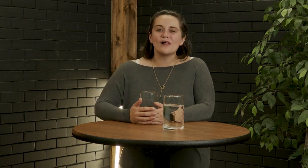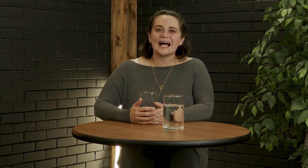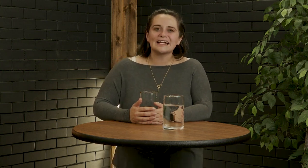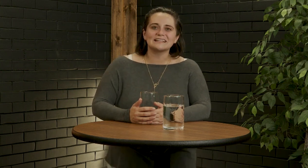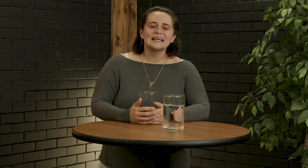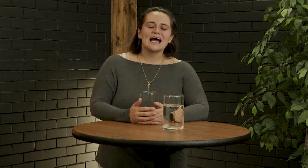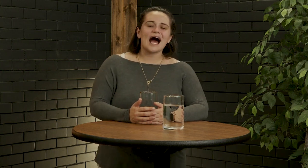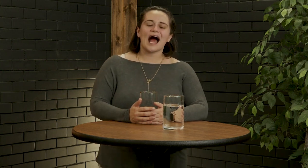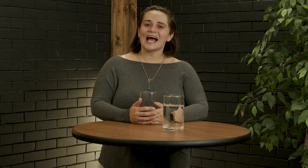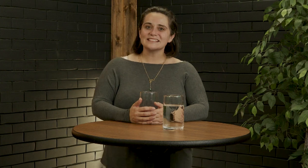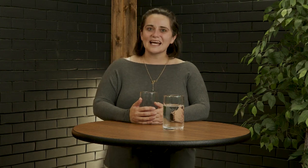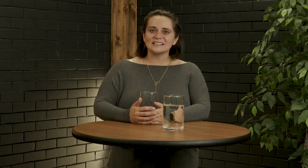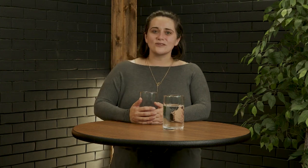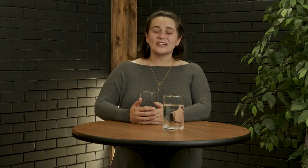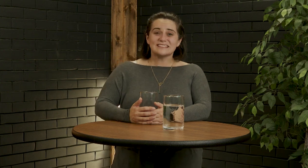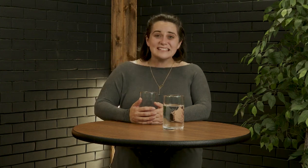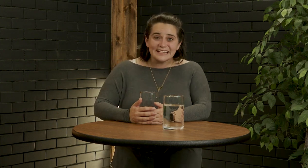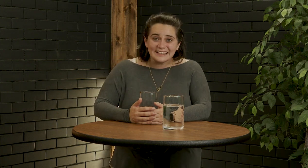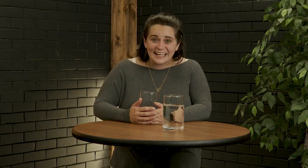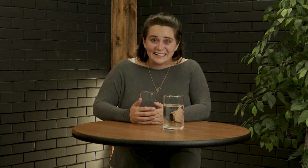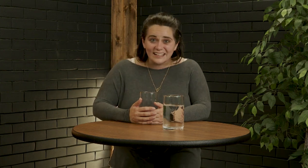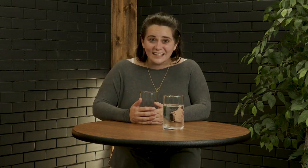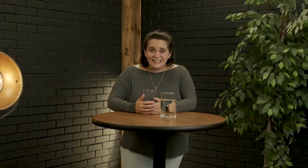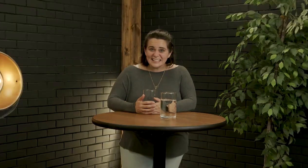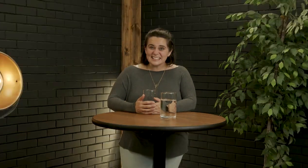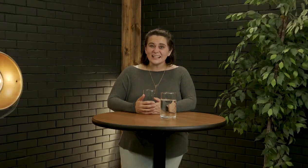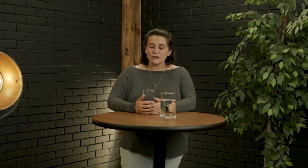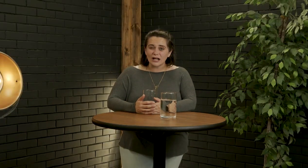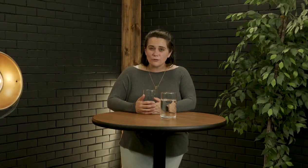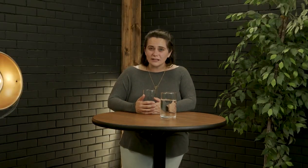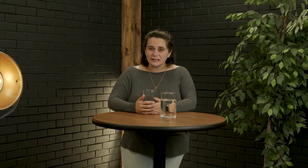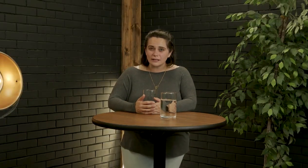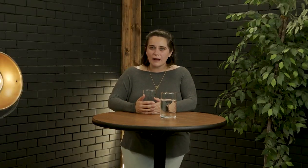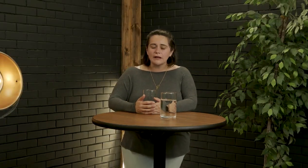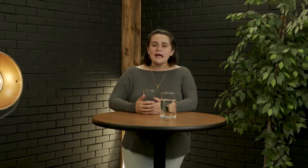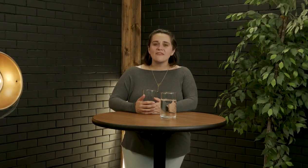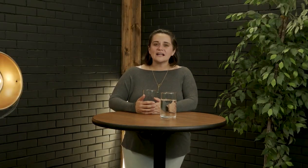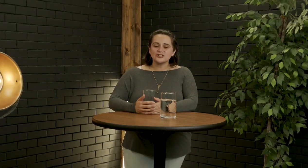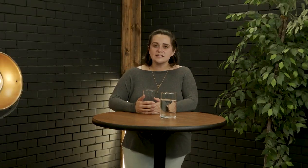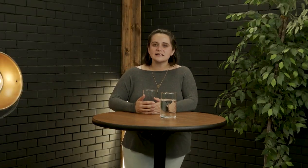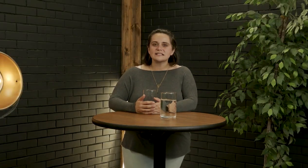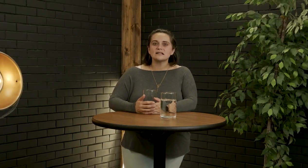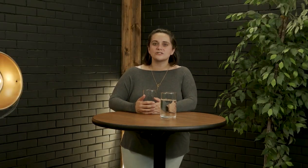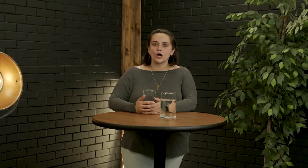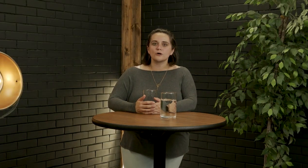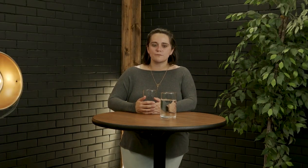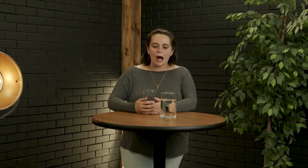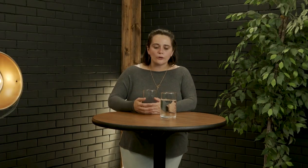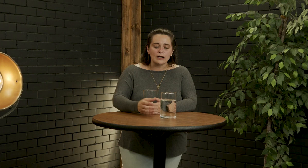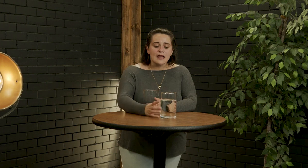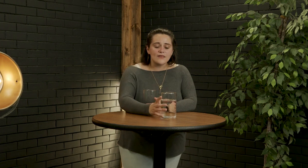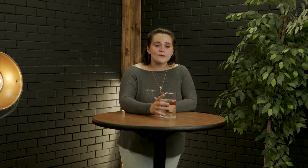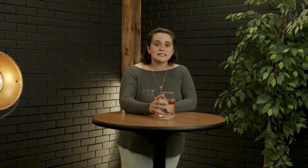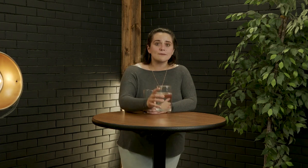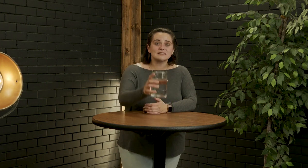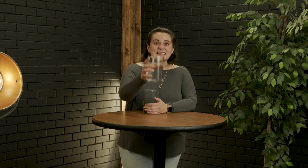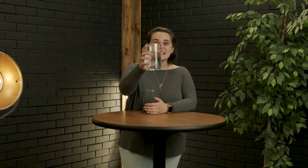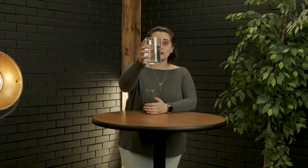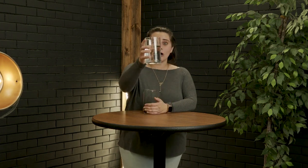blind eyesight so they could see again isn't that incredible to think about that jesus had so much power that he was able to take a